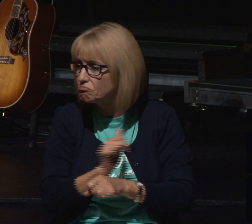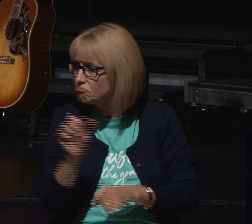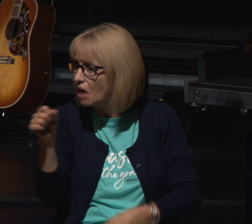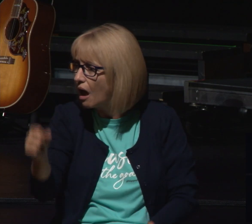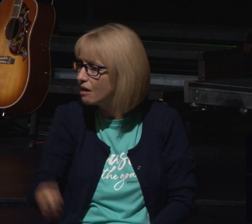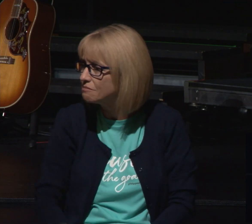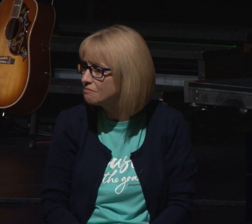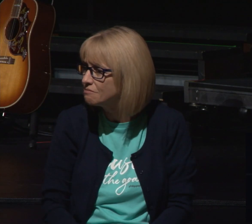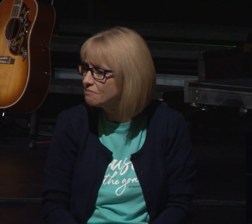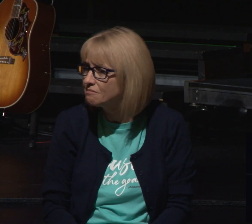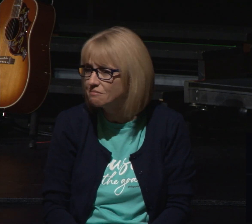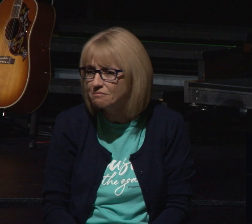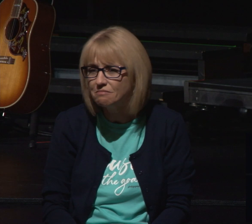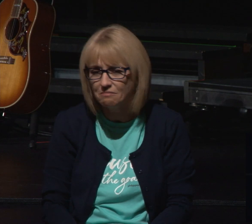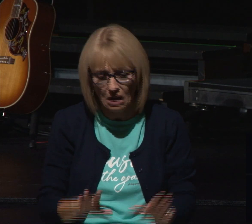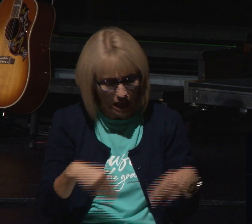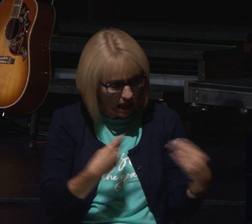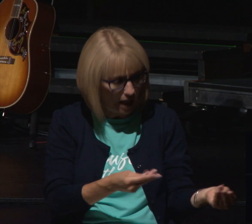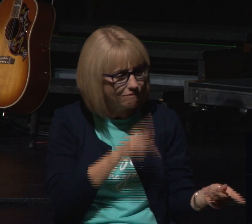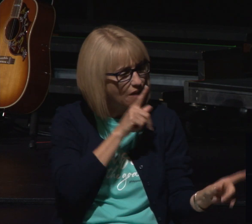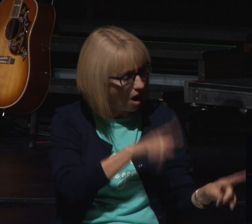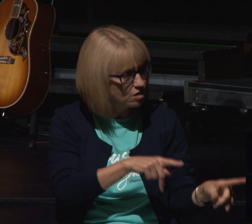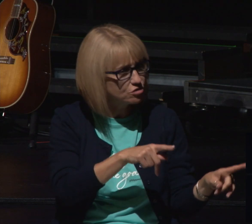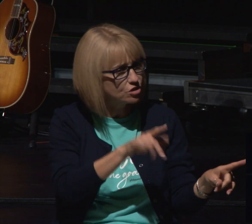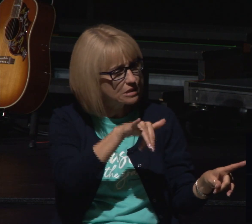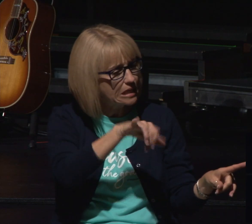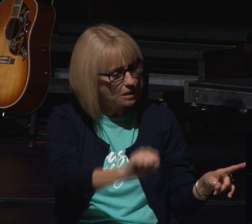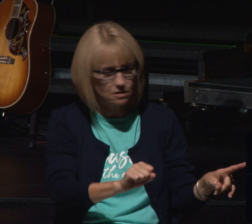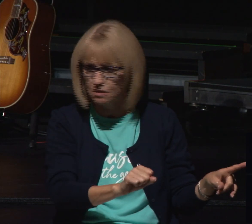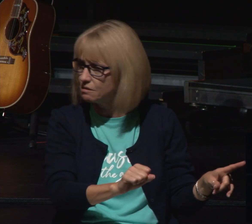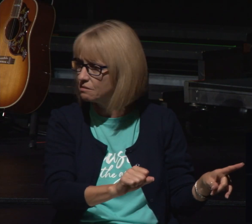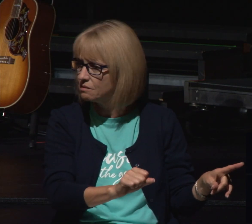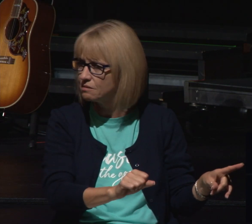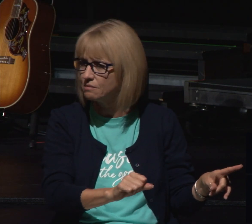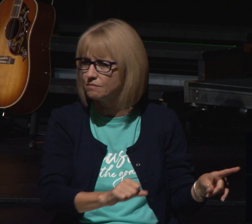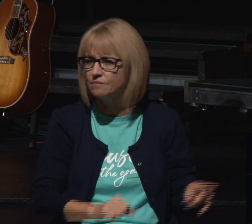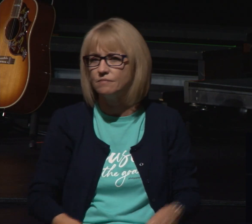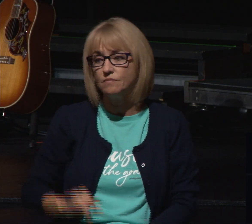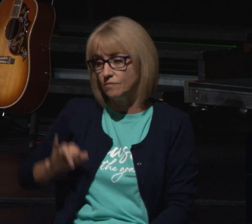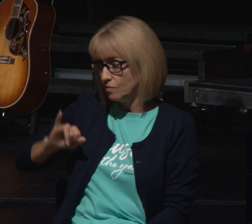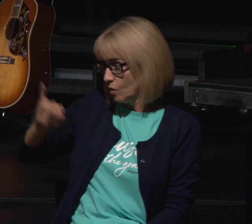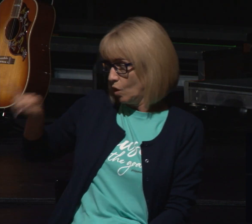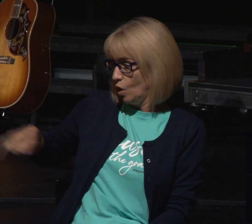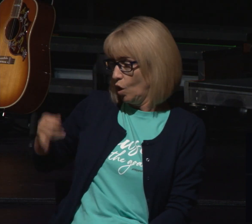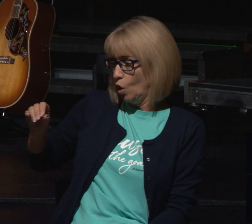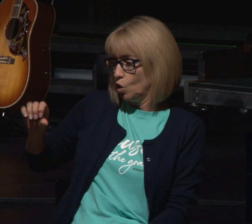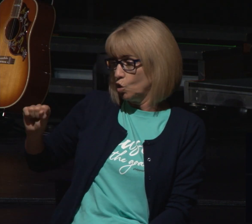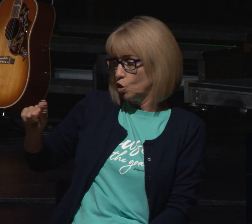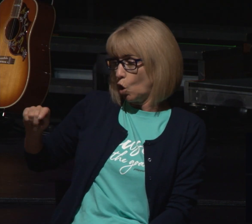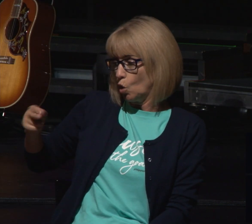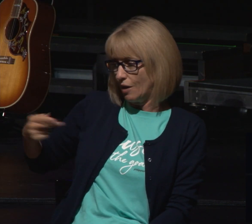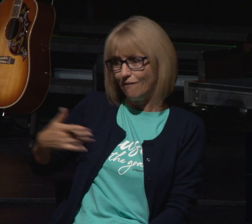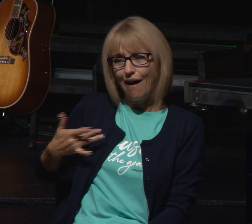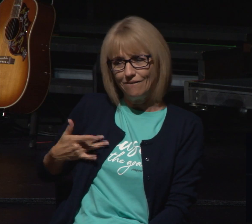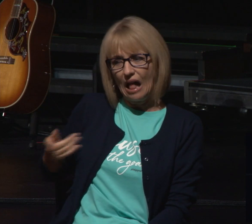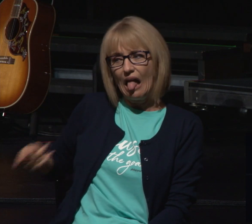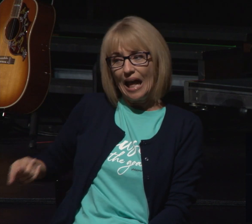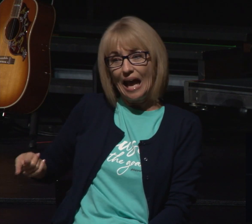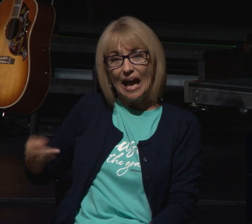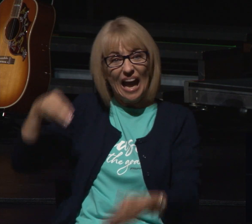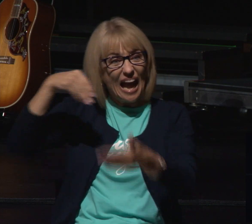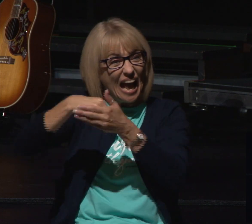God answered his prayer Joseph I have no doubt was praying when he was in that pit